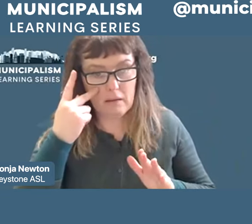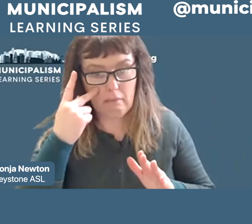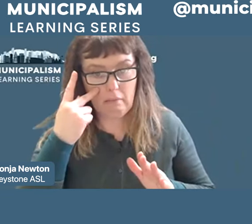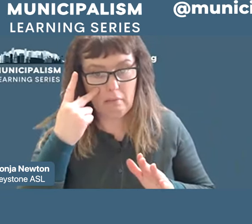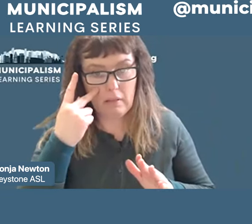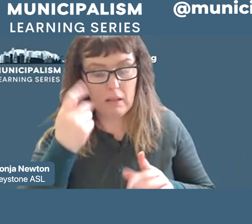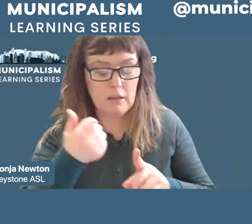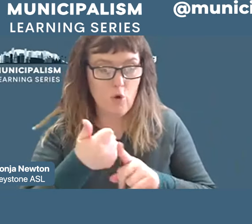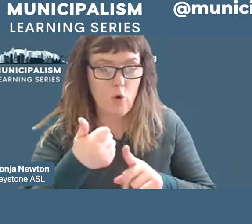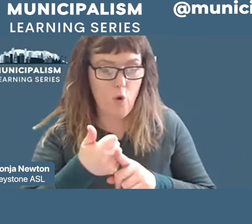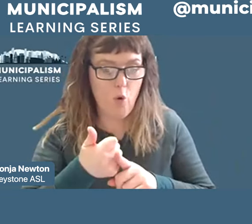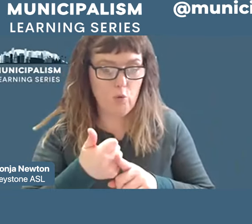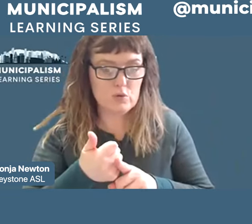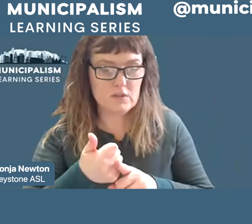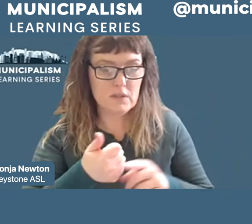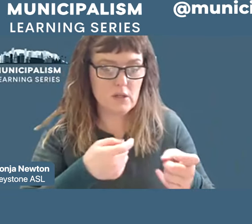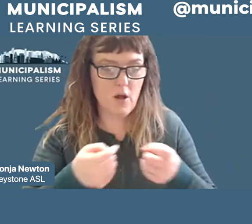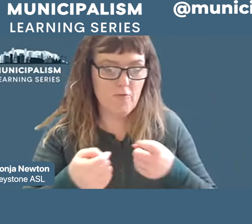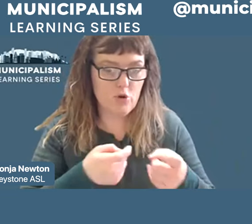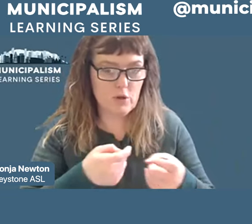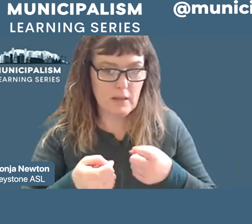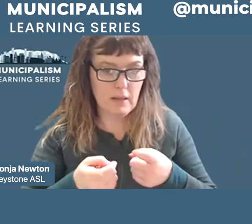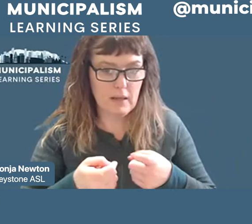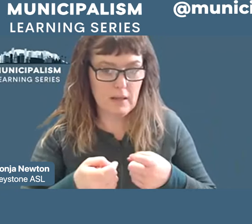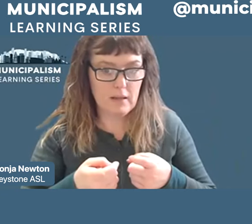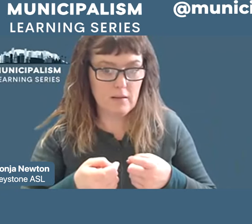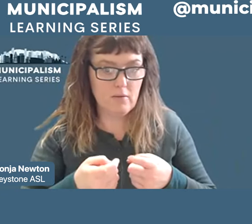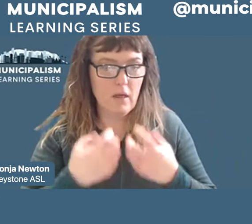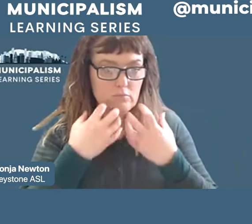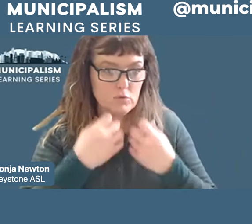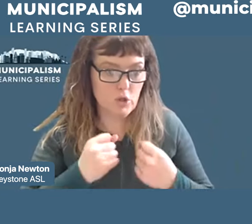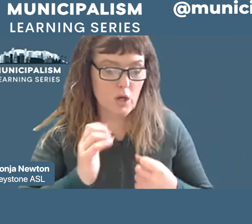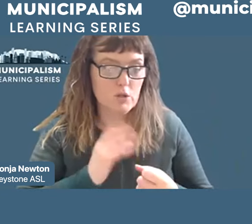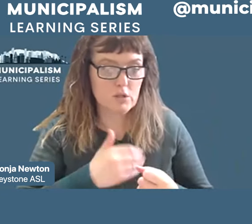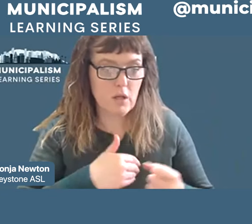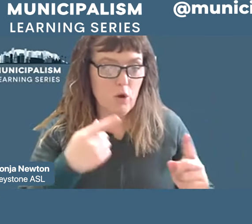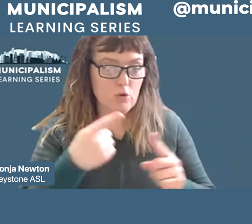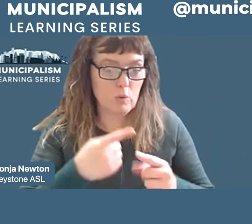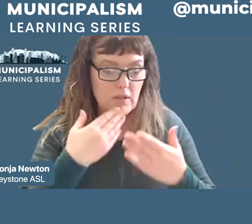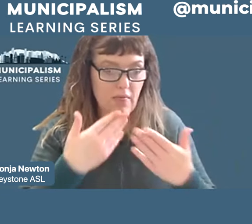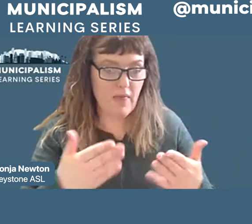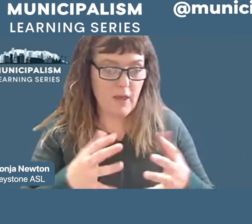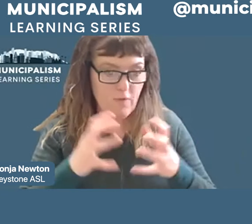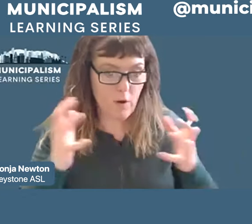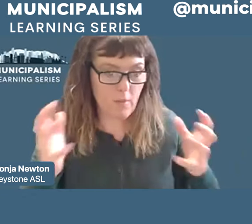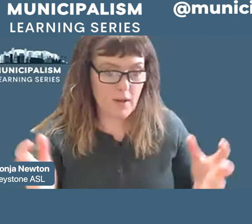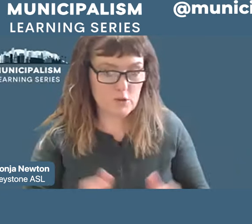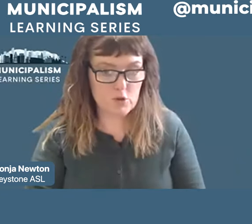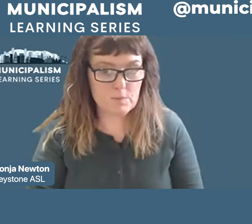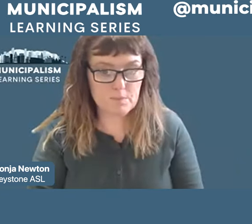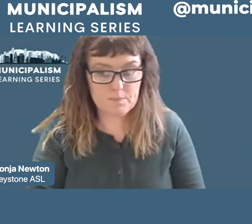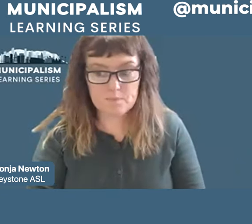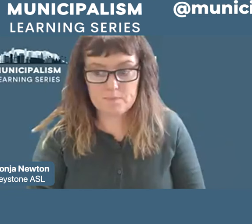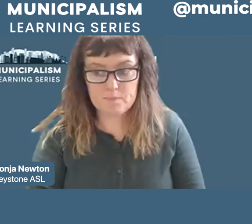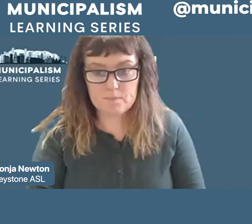enclaves that embody our highest aspirations. Thank you very much. Thank you, Shell.